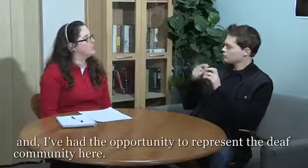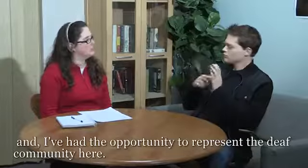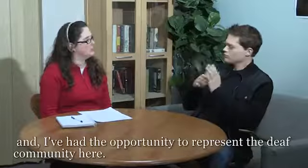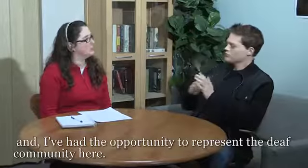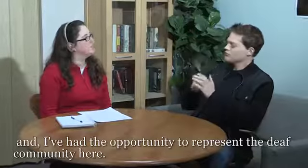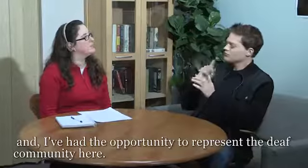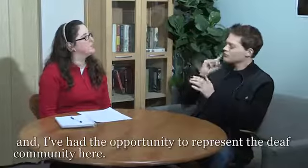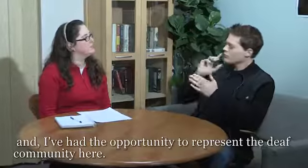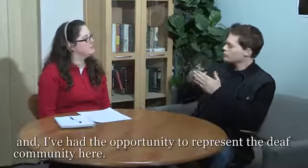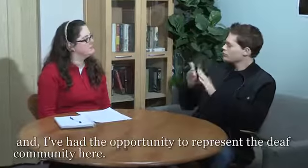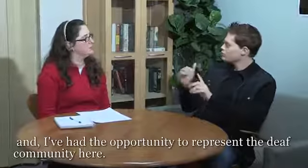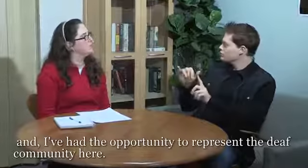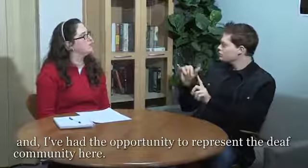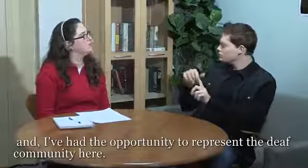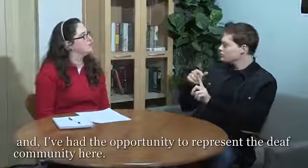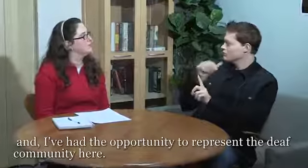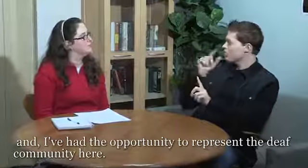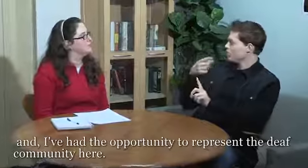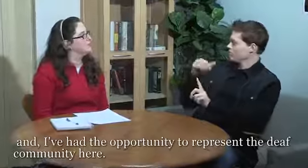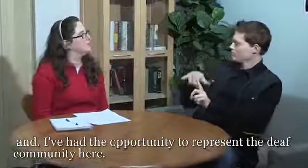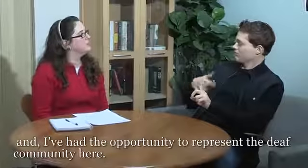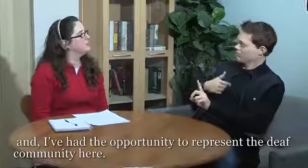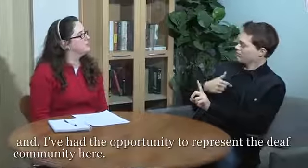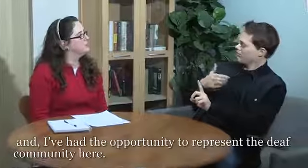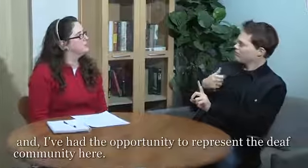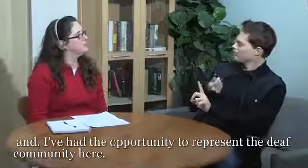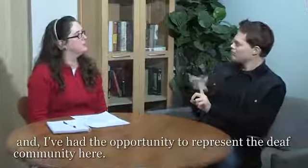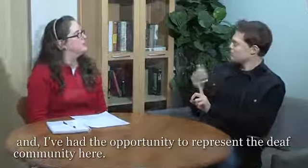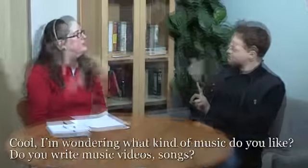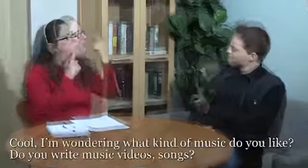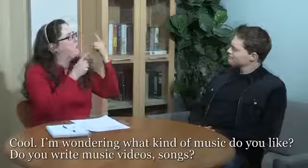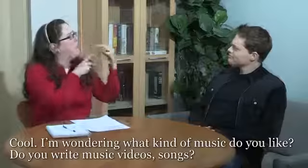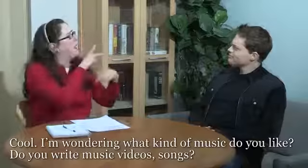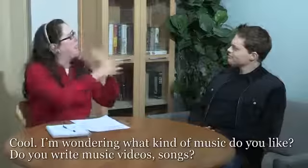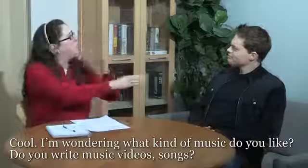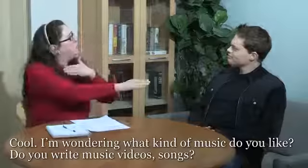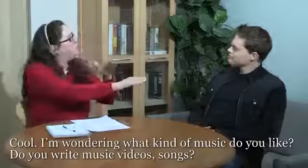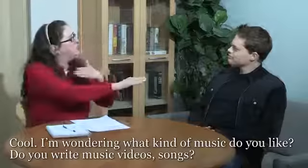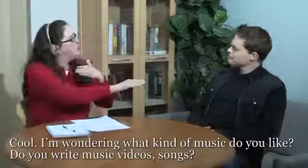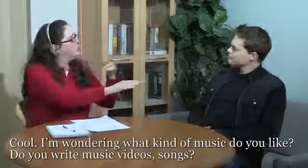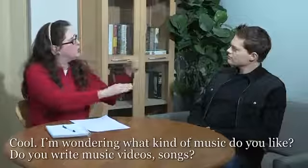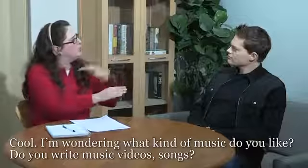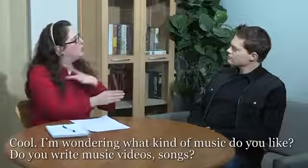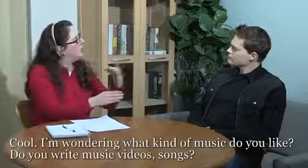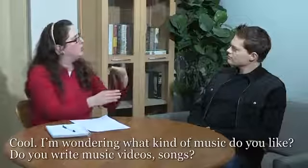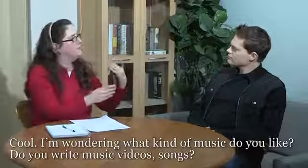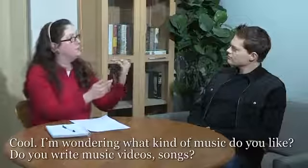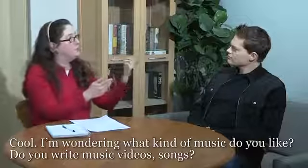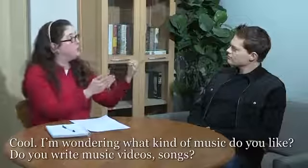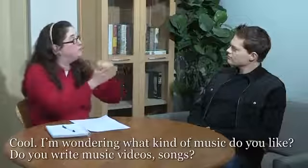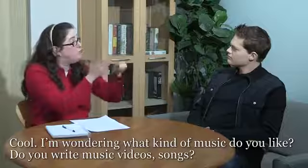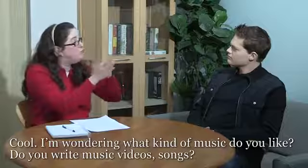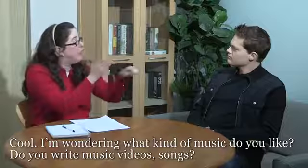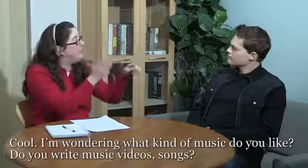I have had the opportunity to represent the deaf community here. Cool. I was wondering what kind of music you like.